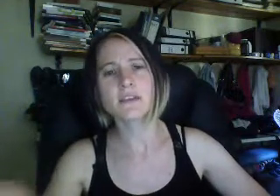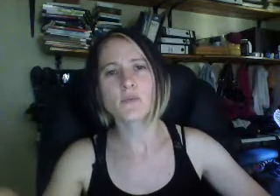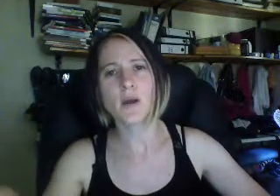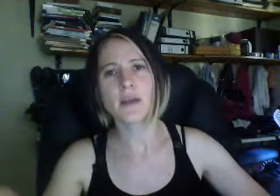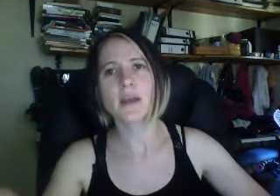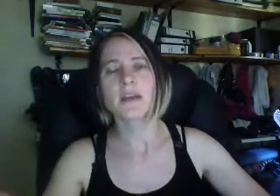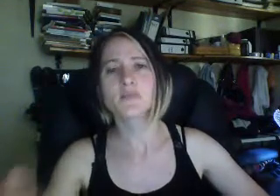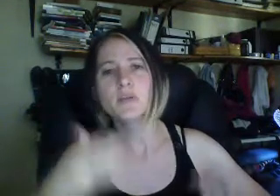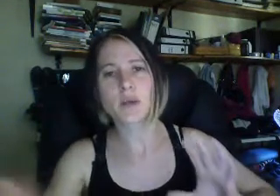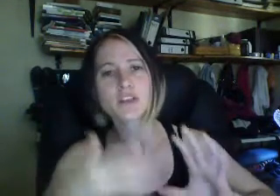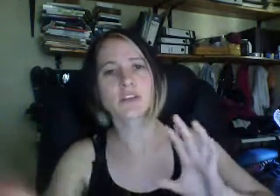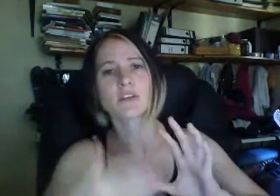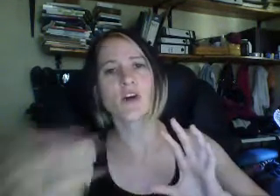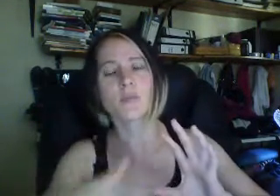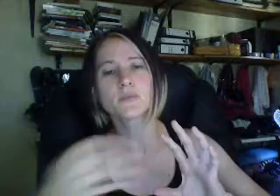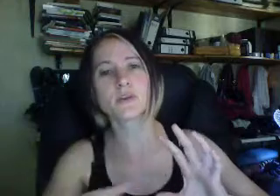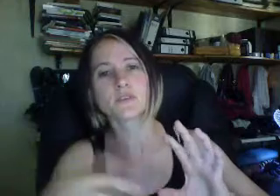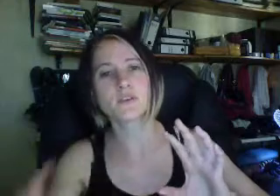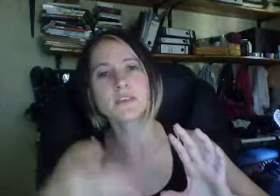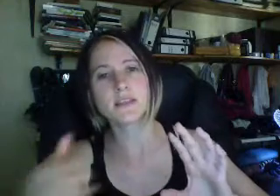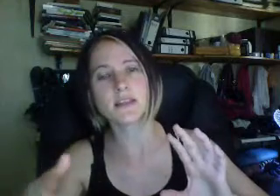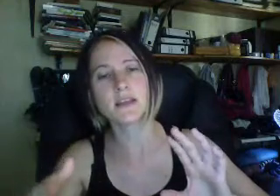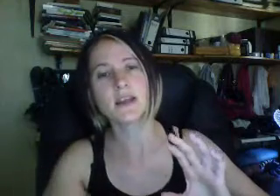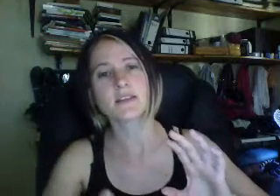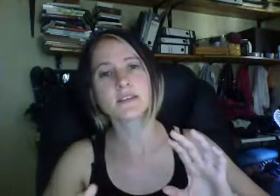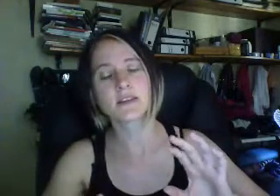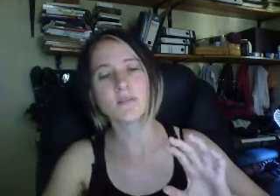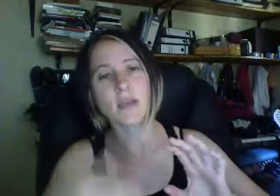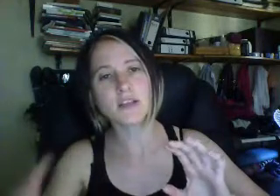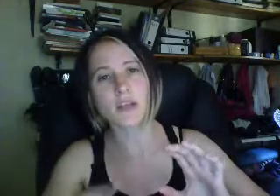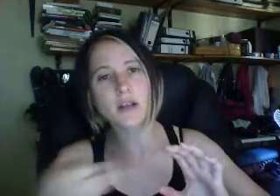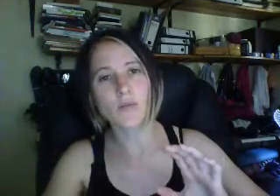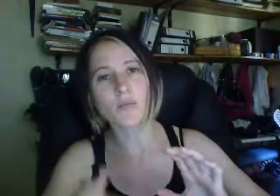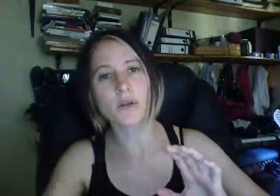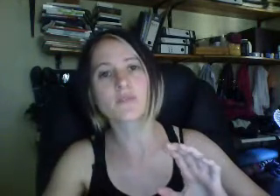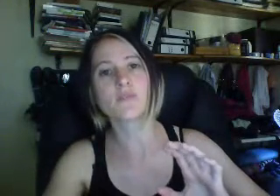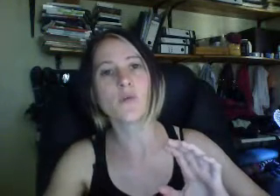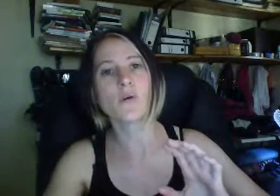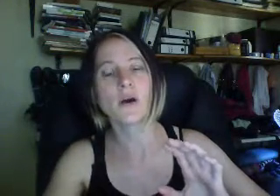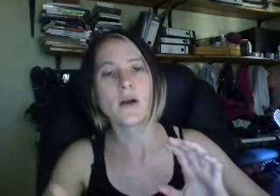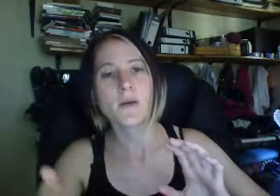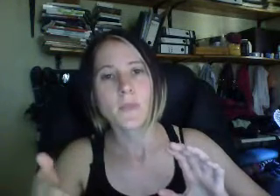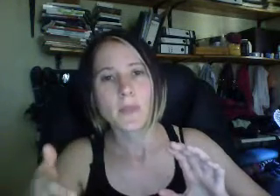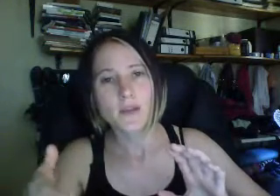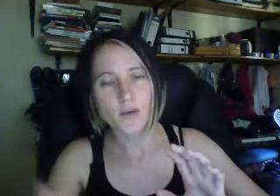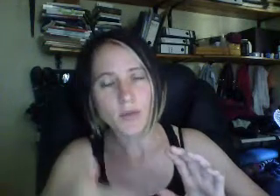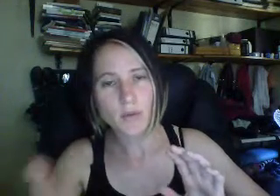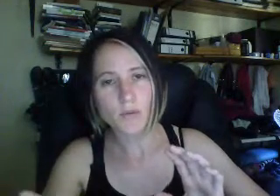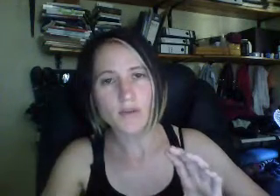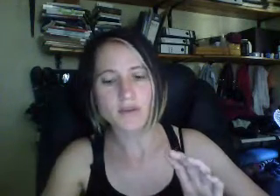either way, it is being brushed under the carpet because obviously this is a major income point for, you know, people within